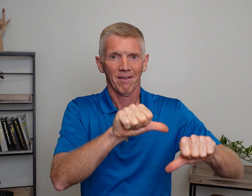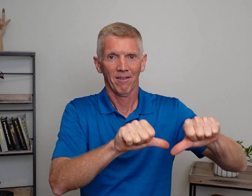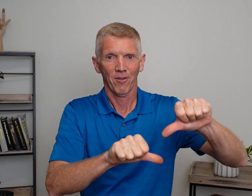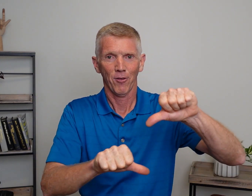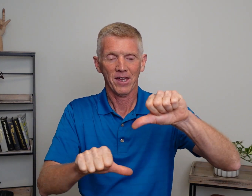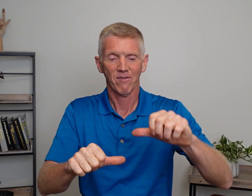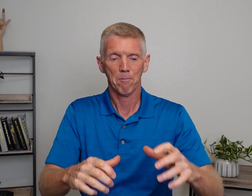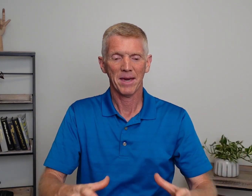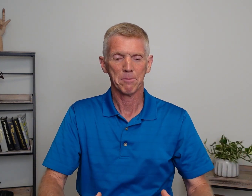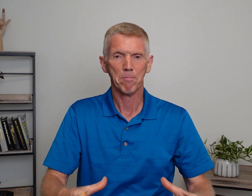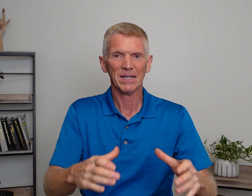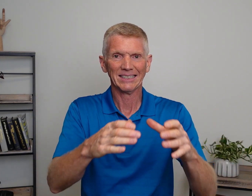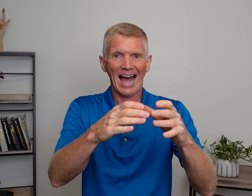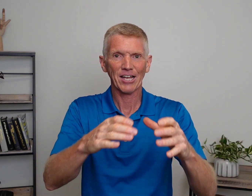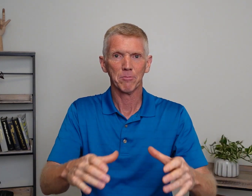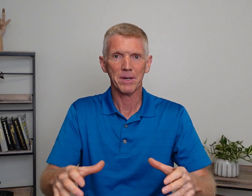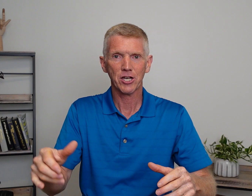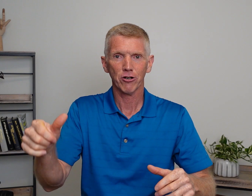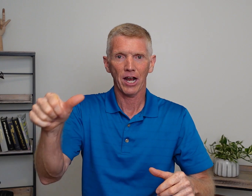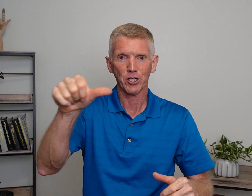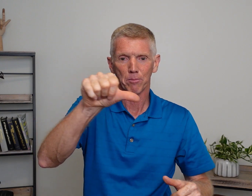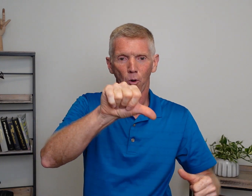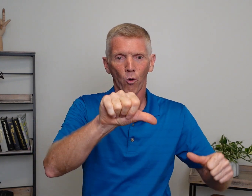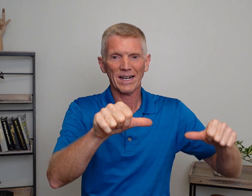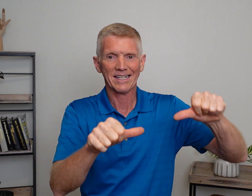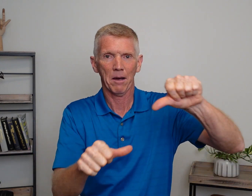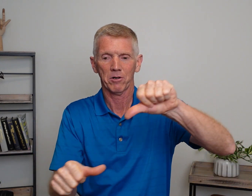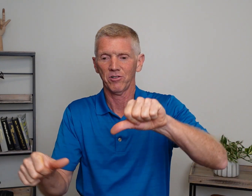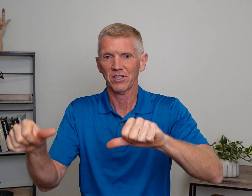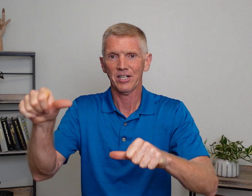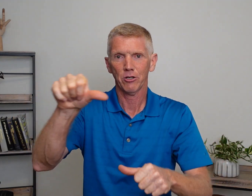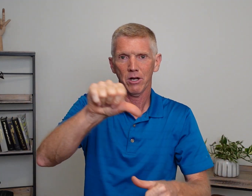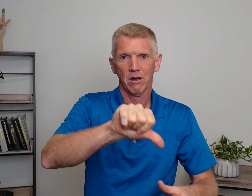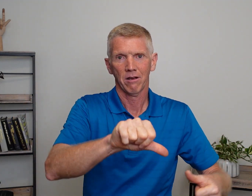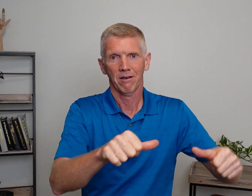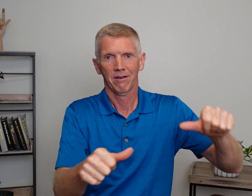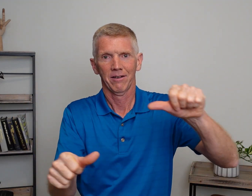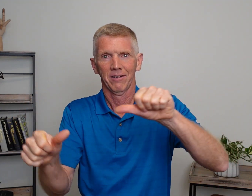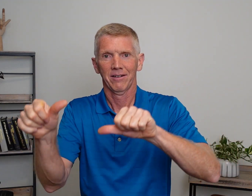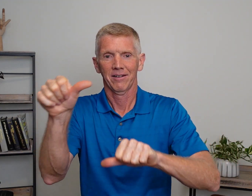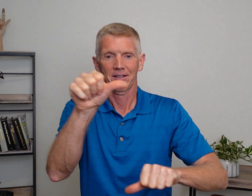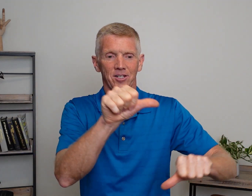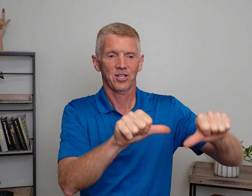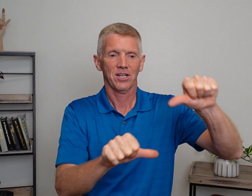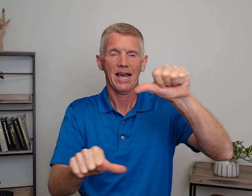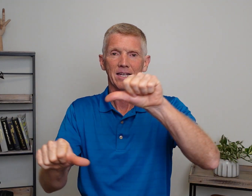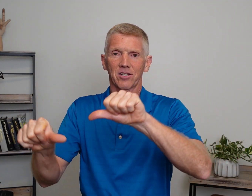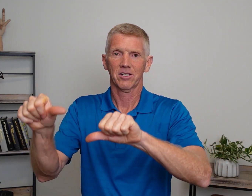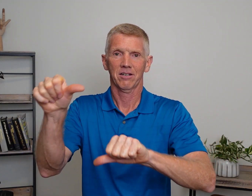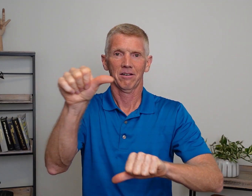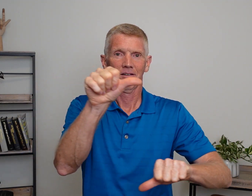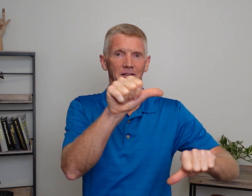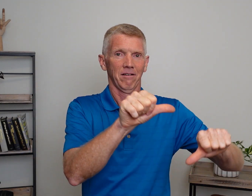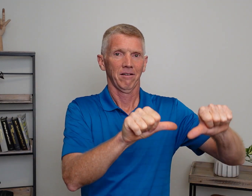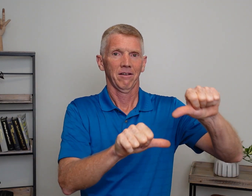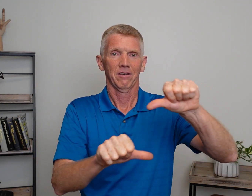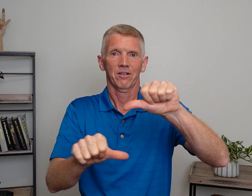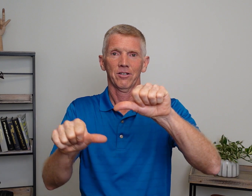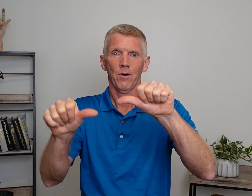Think of a big glass beaker and you're pouring chemicals into it. Science. So,